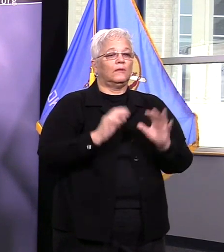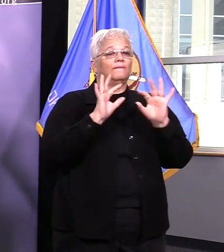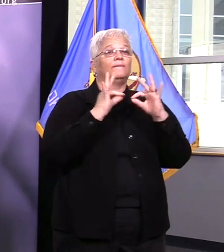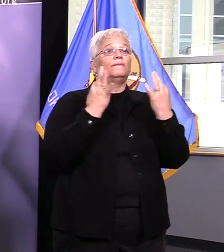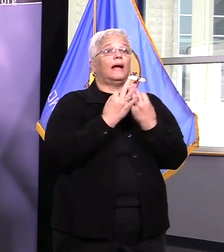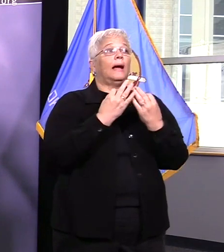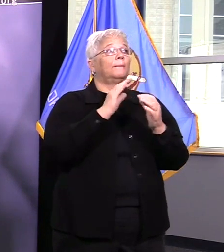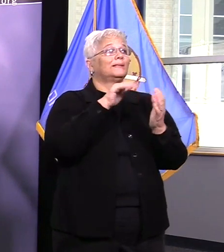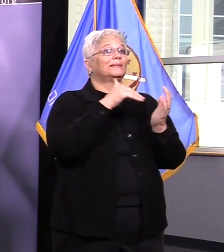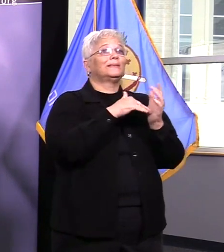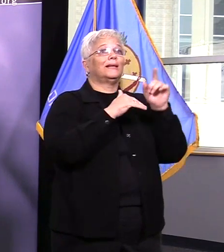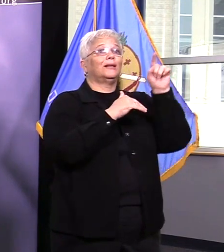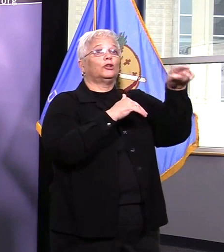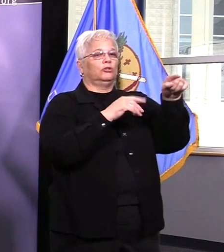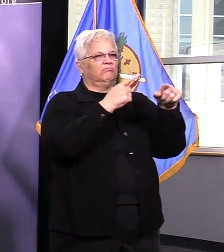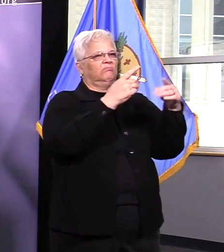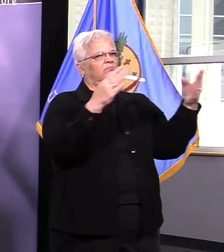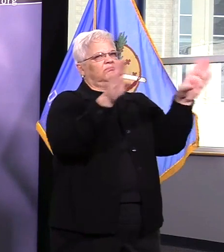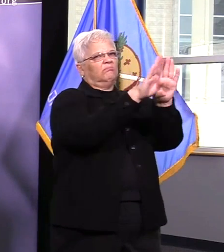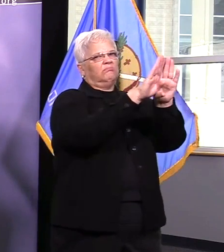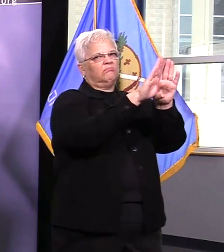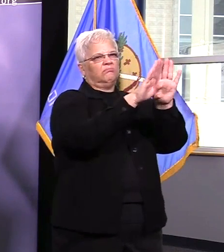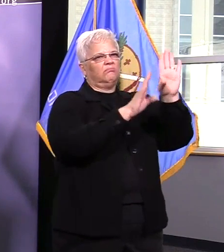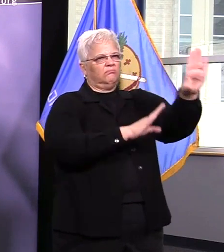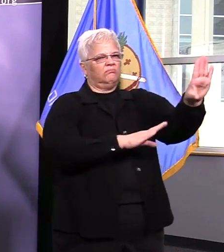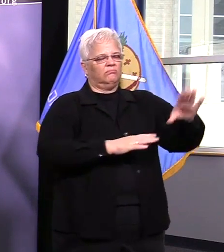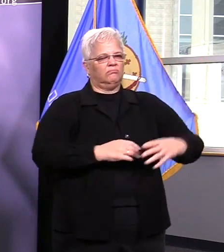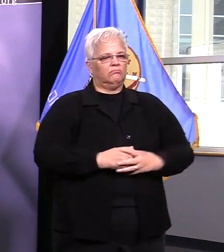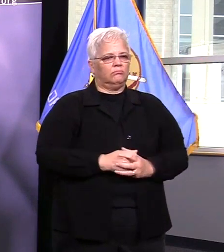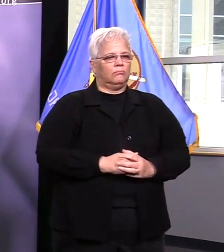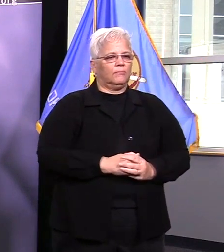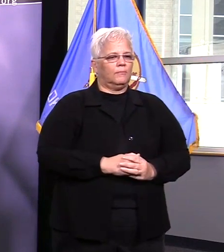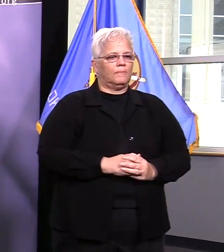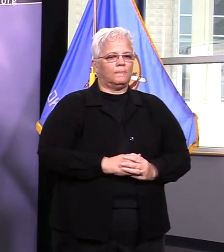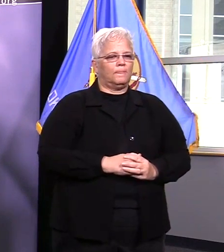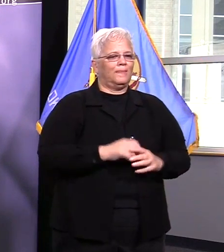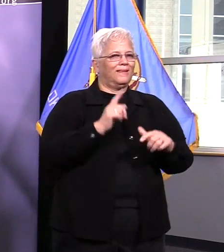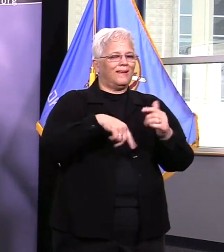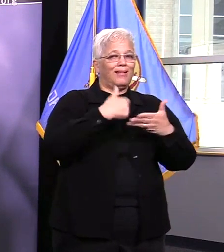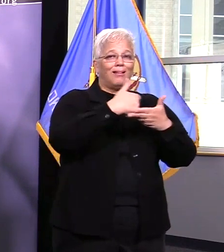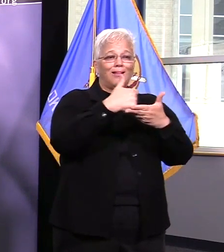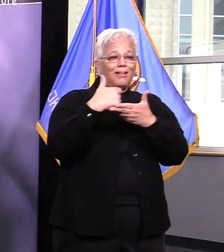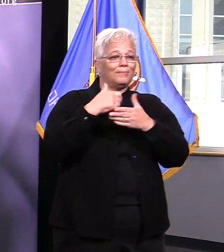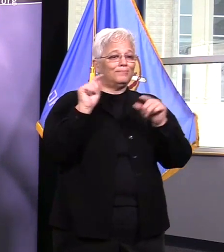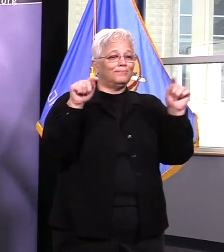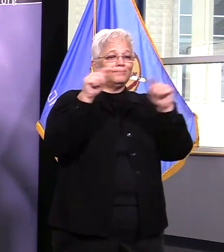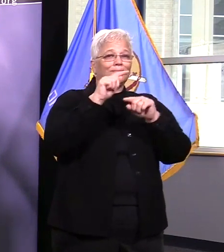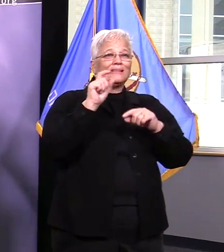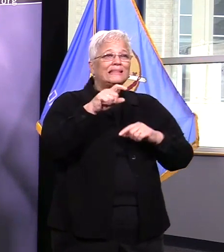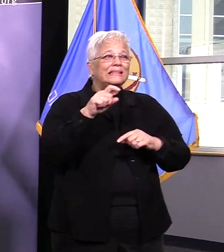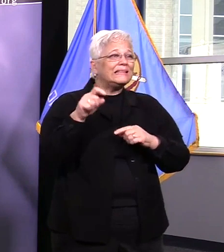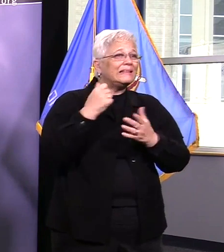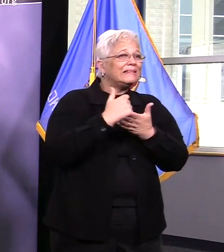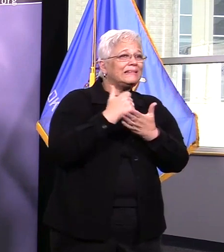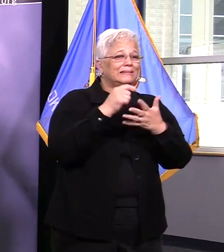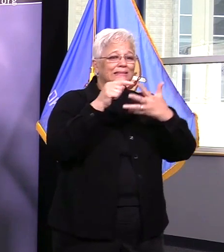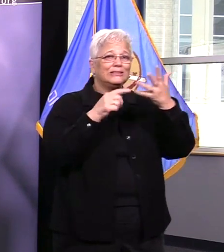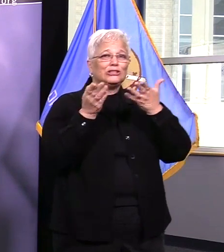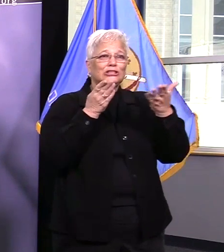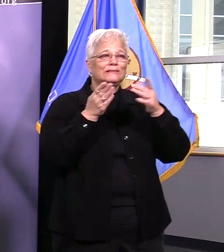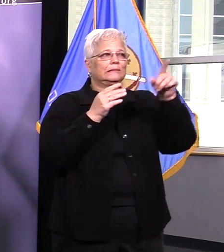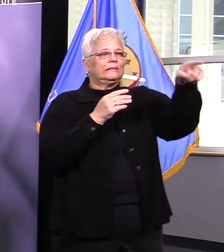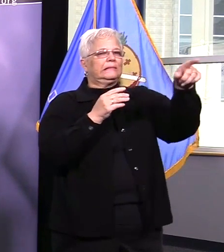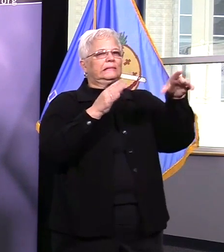help the public with filling out the petition form that being said law enforcement in the field will be helping victims fill out those